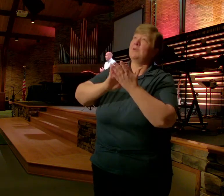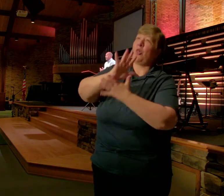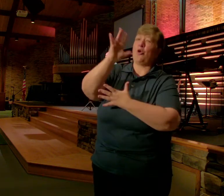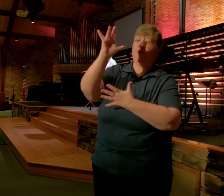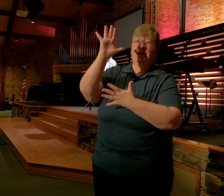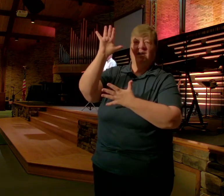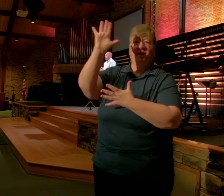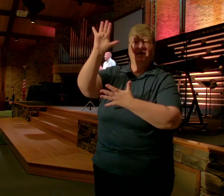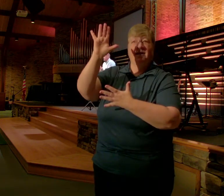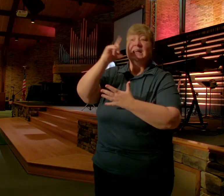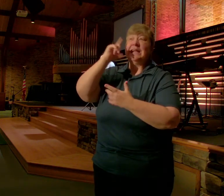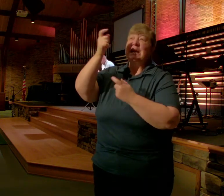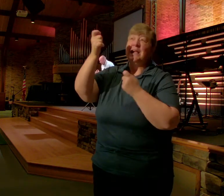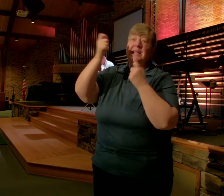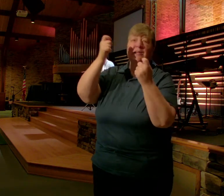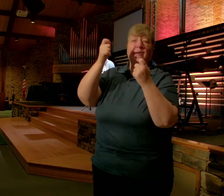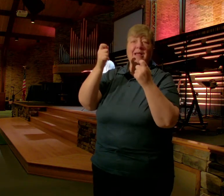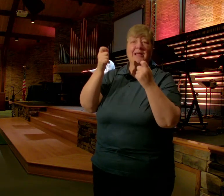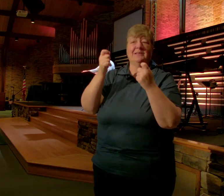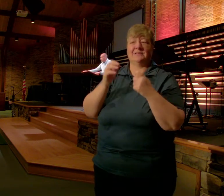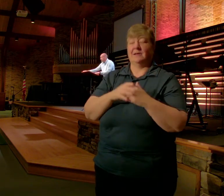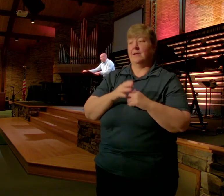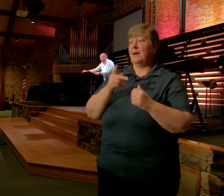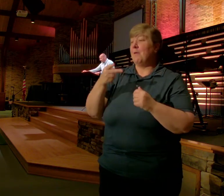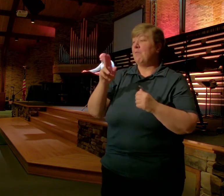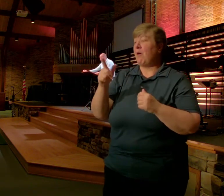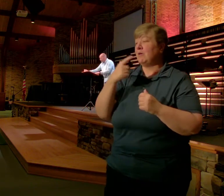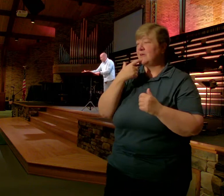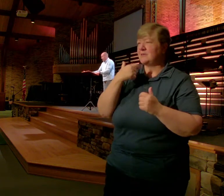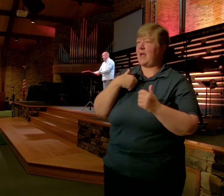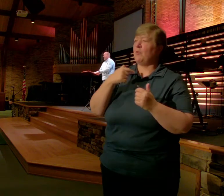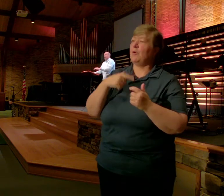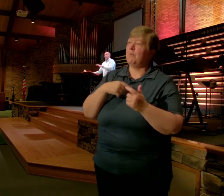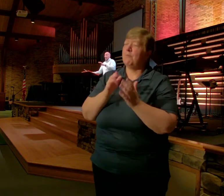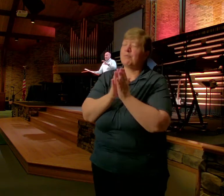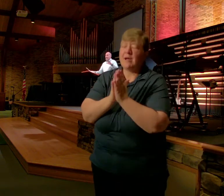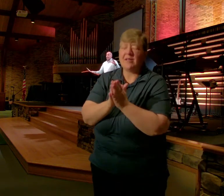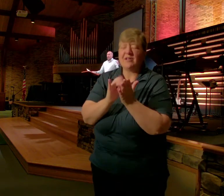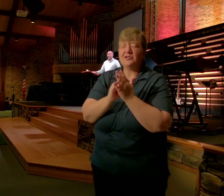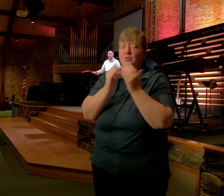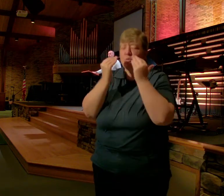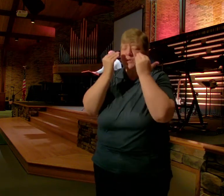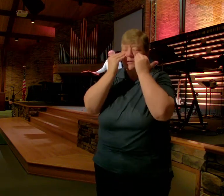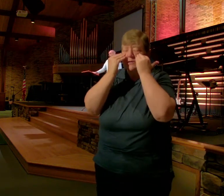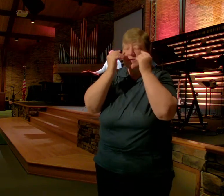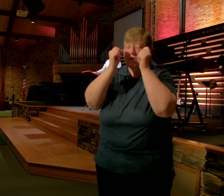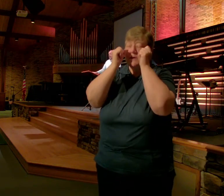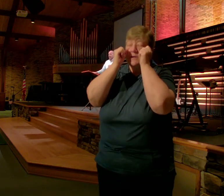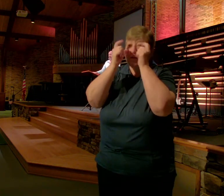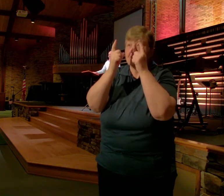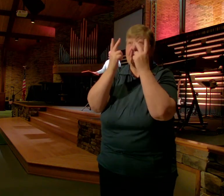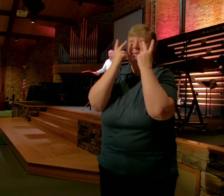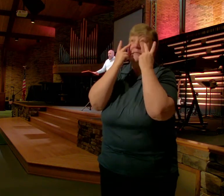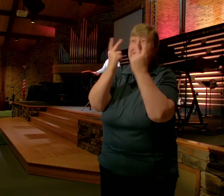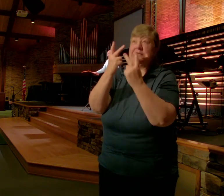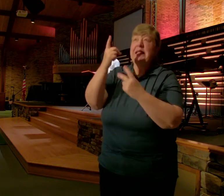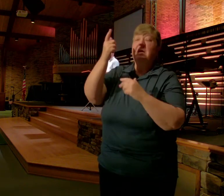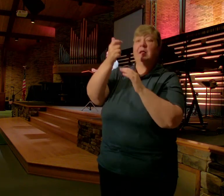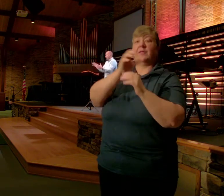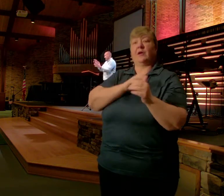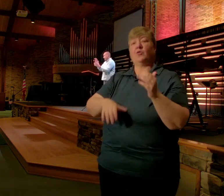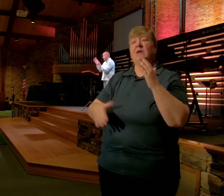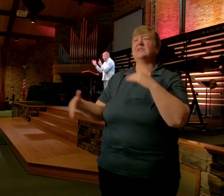Paul Paul I Pray That You Will Be Enlightened To See Christ Is Over All Things He Is Over The